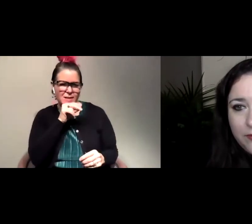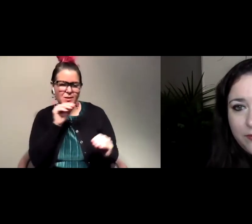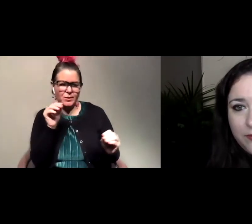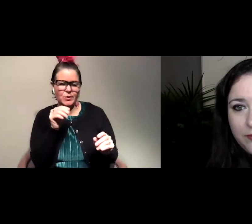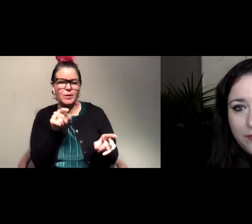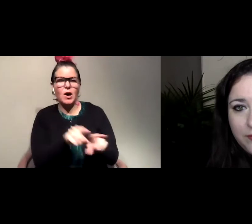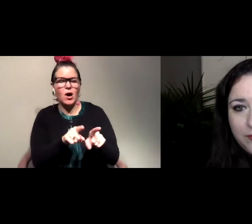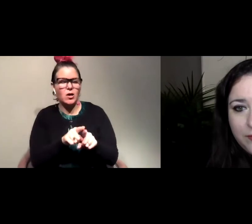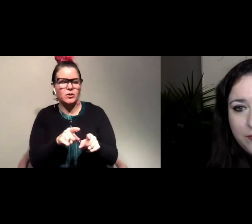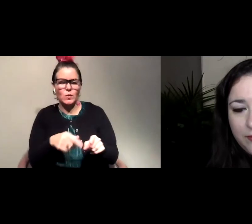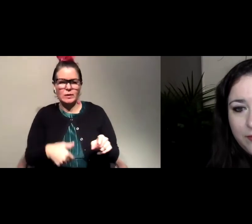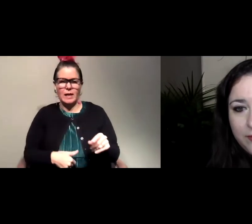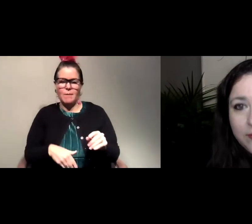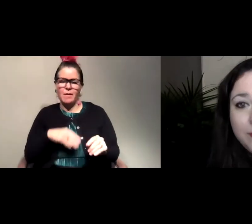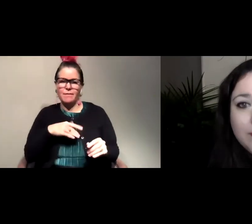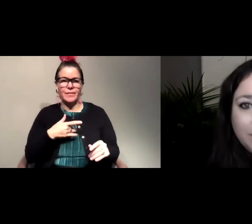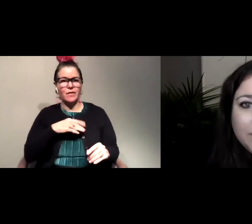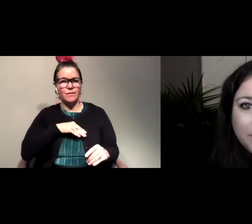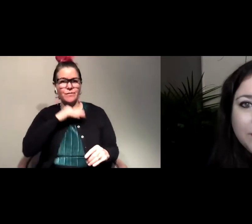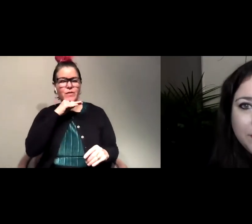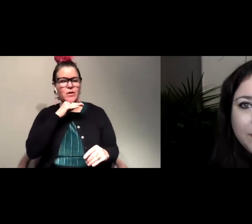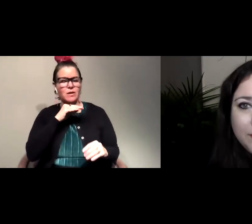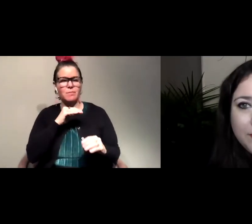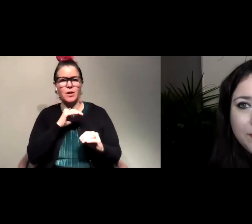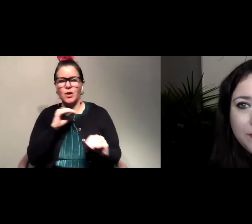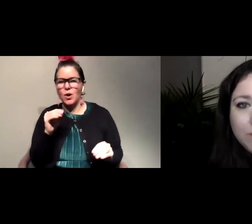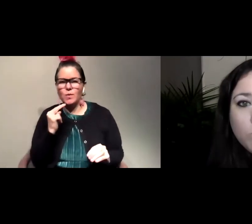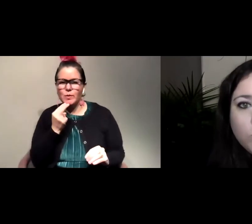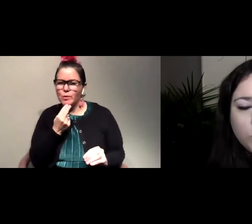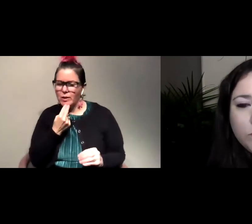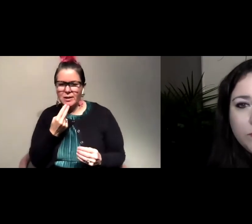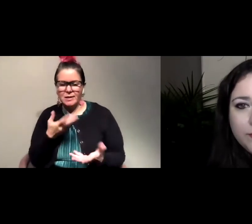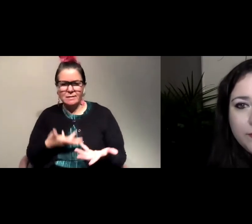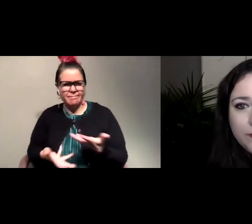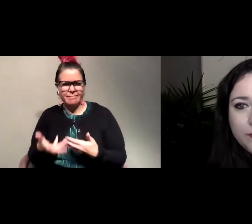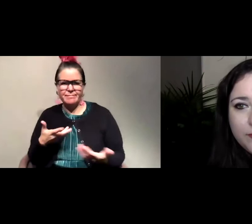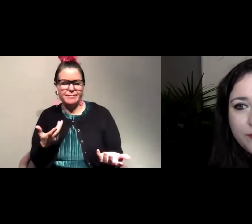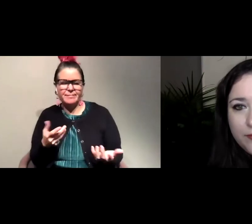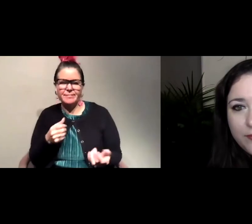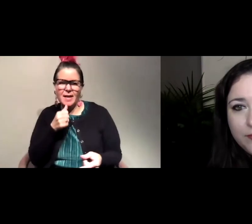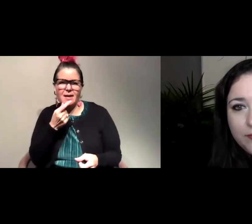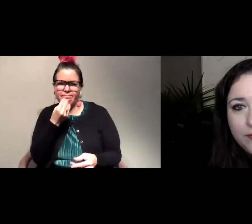fill up their stomach so they'll feel full but they won't really be getting any nutrients so they won't eat what they should be